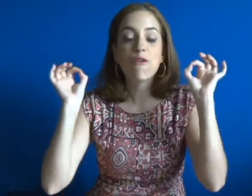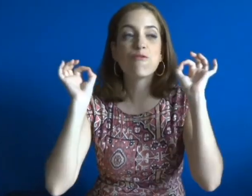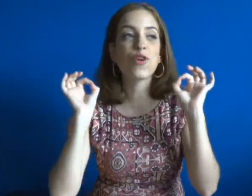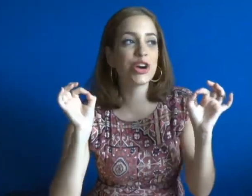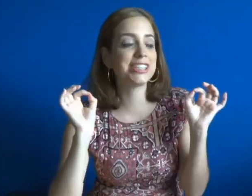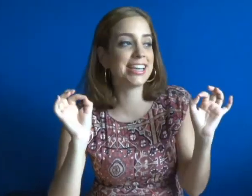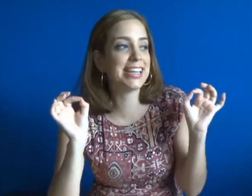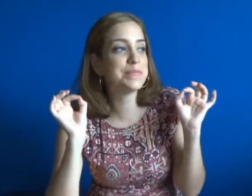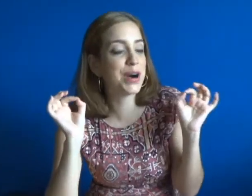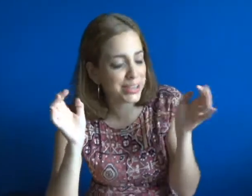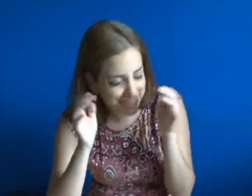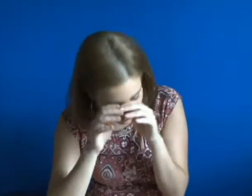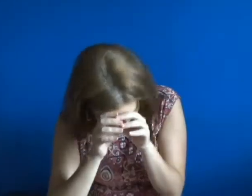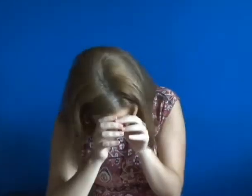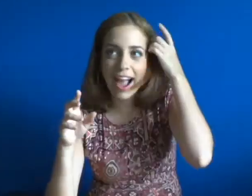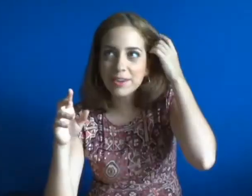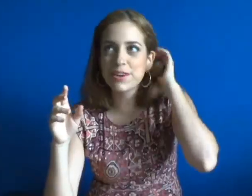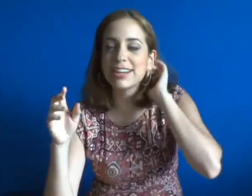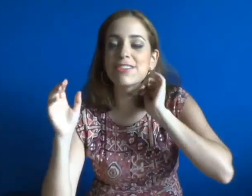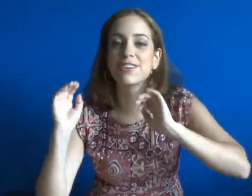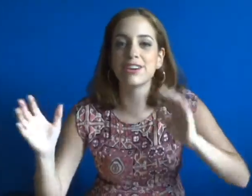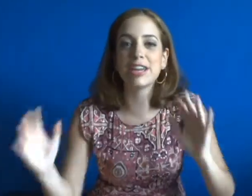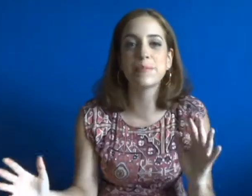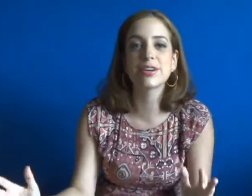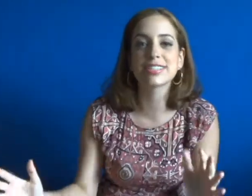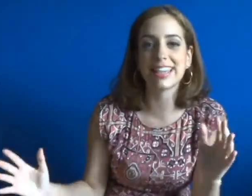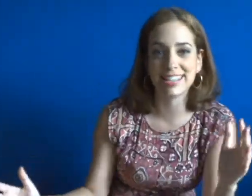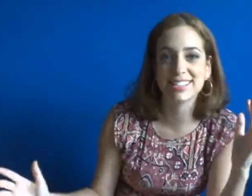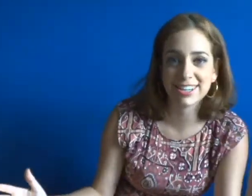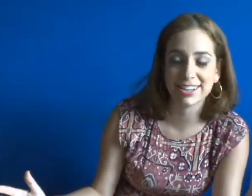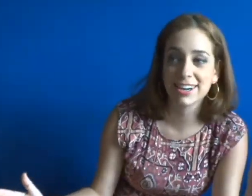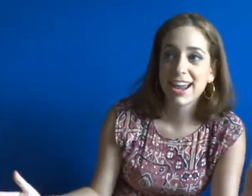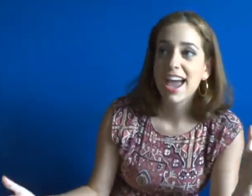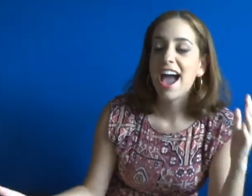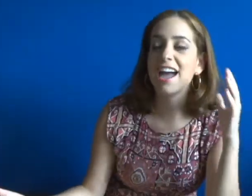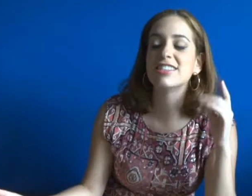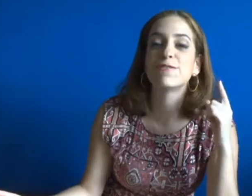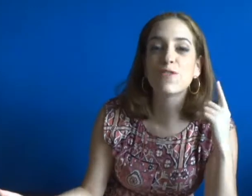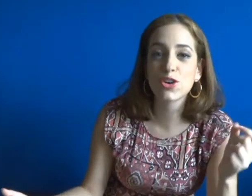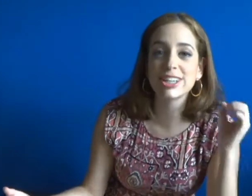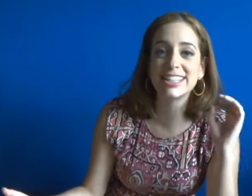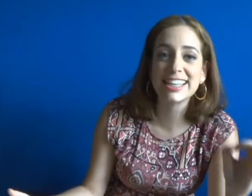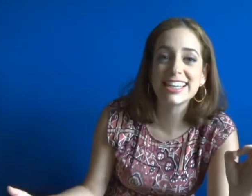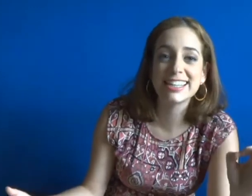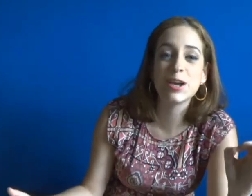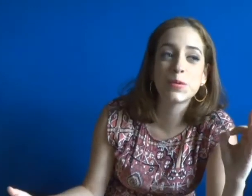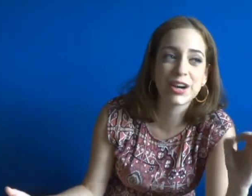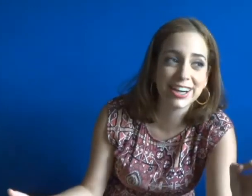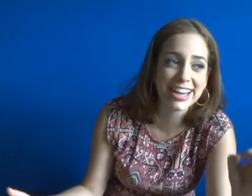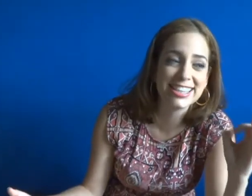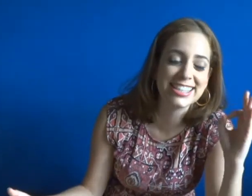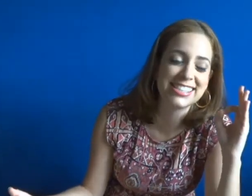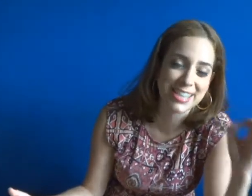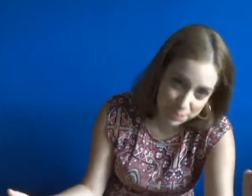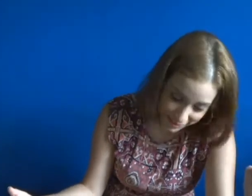14 books! I read 30 books last year. And 14 were in December.